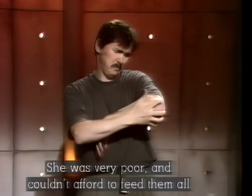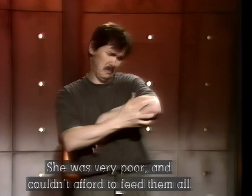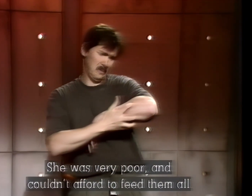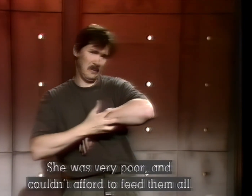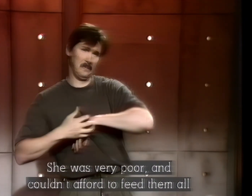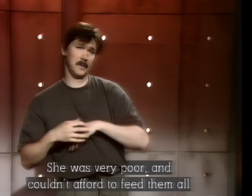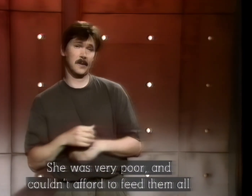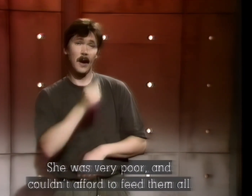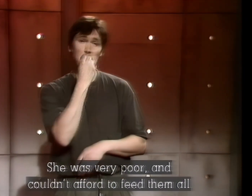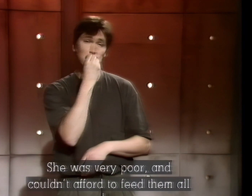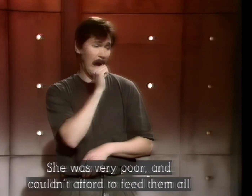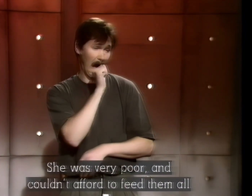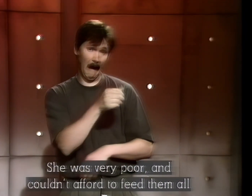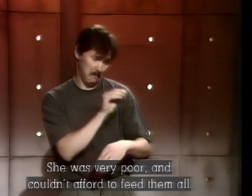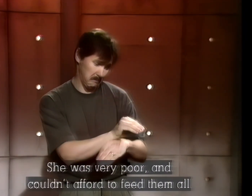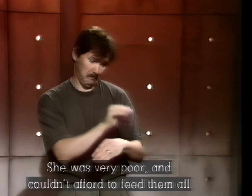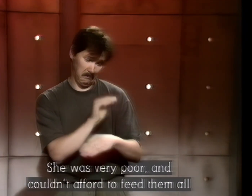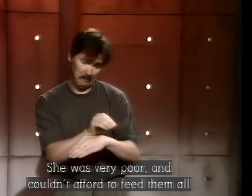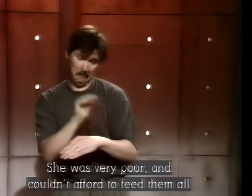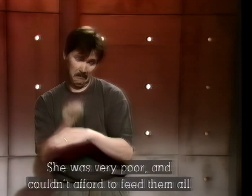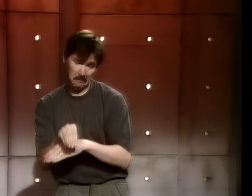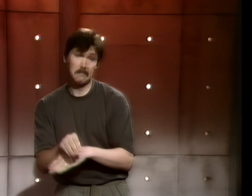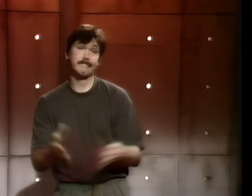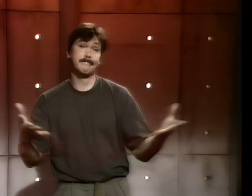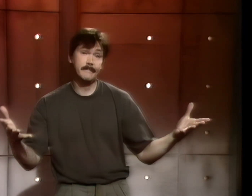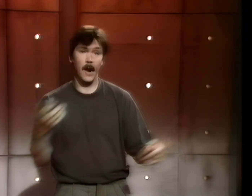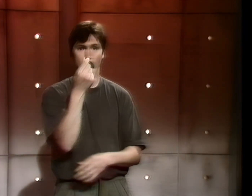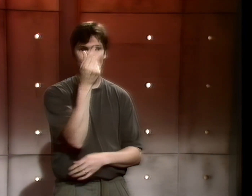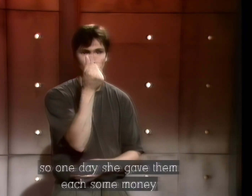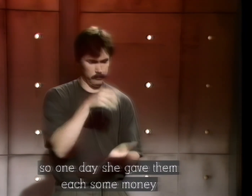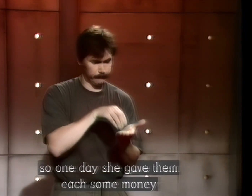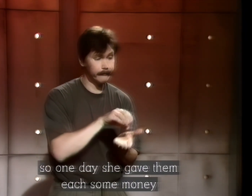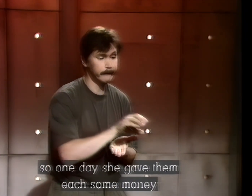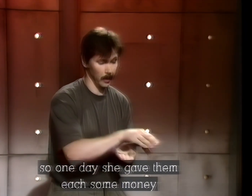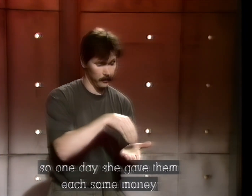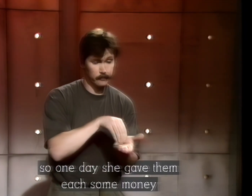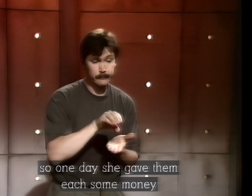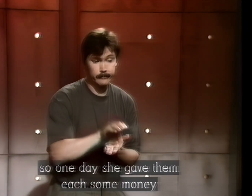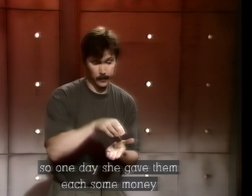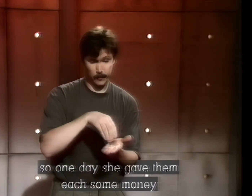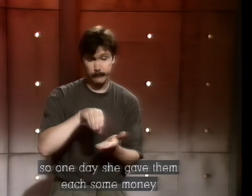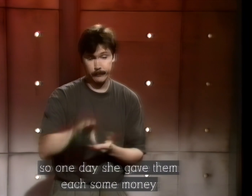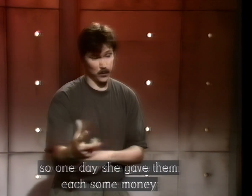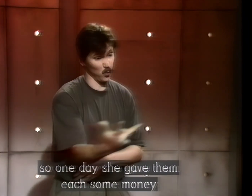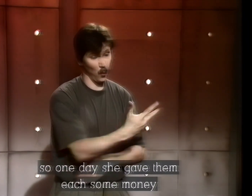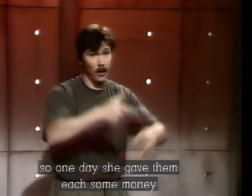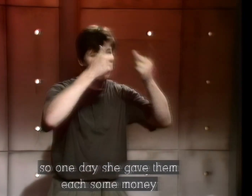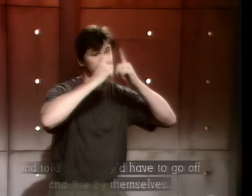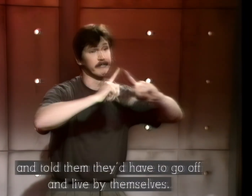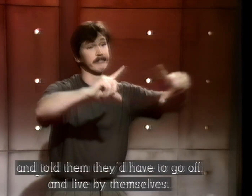Now, she was very, very poor, and she couldn't afford to feed them all. So, one day, she gave them each some money and told them they'd